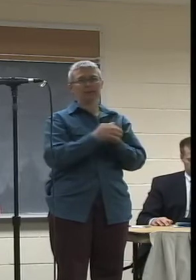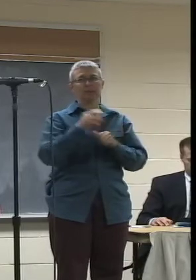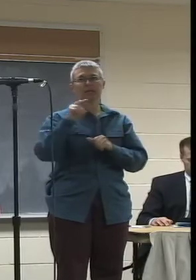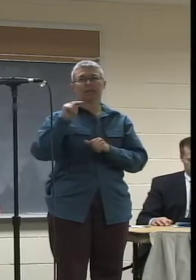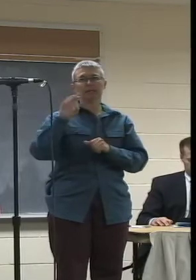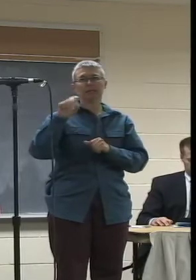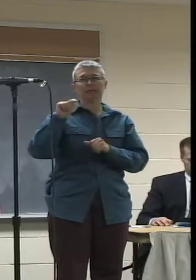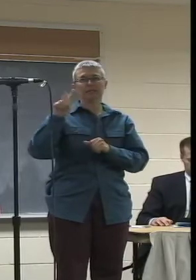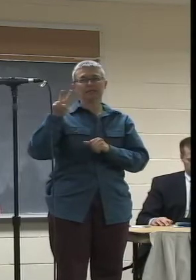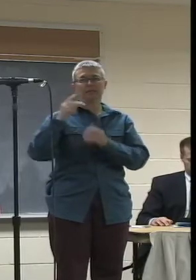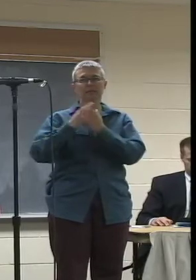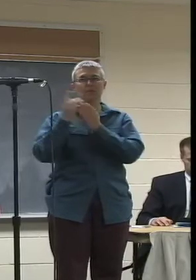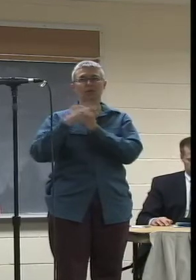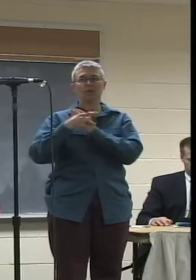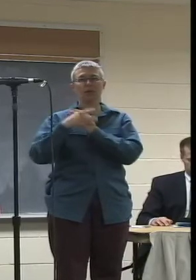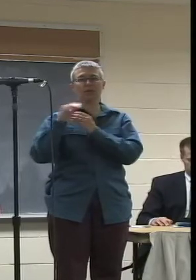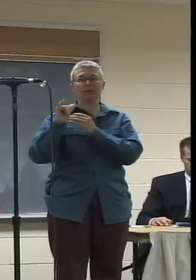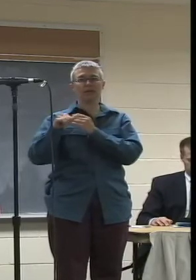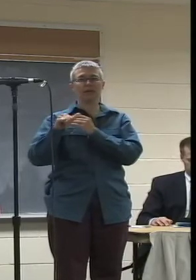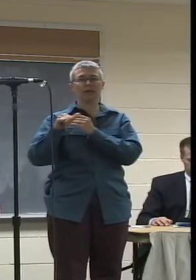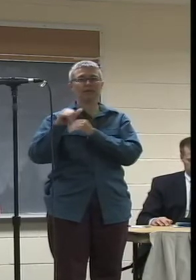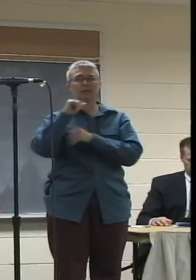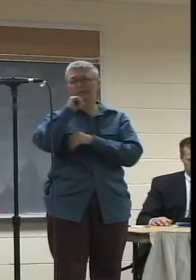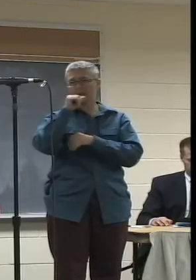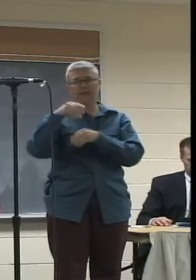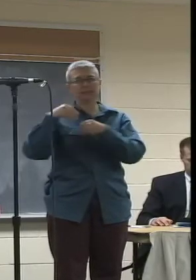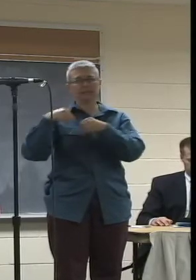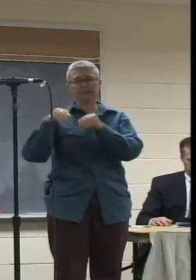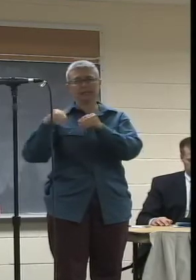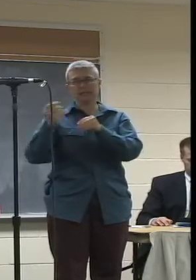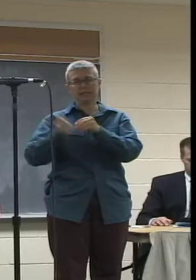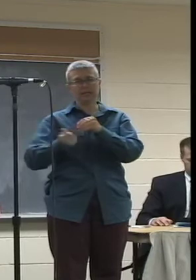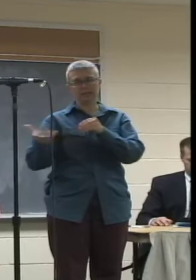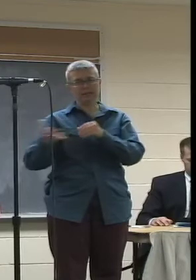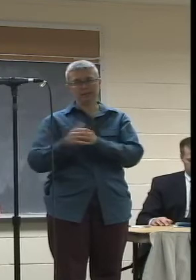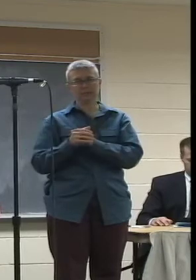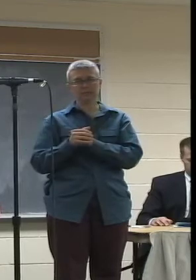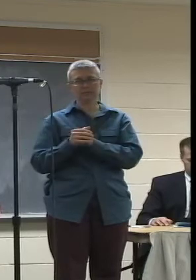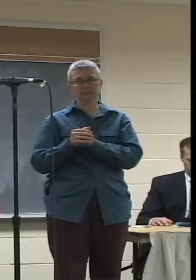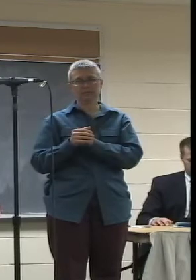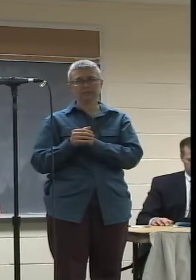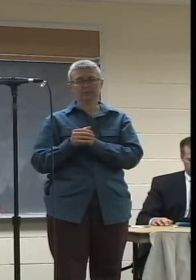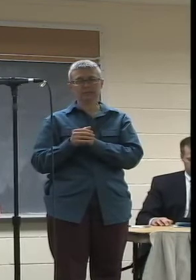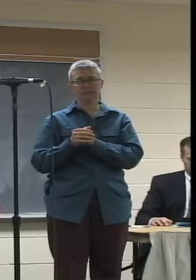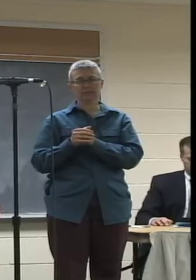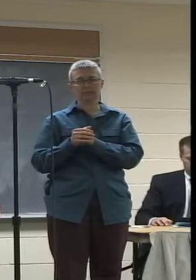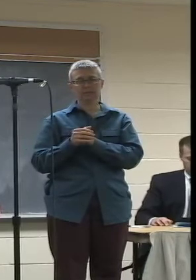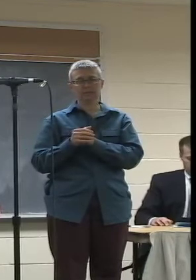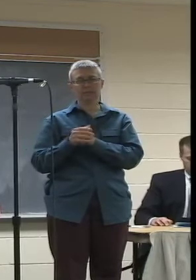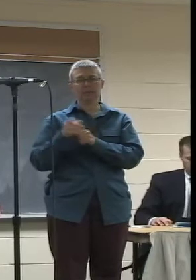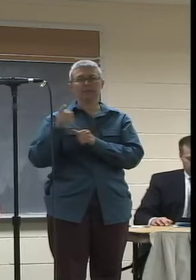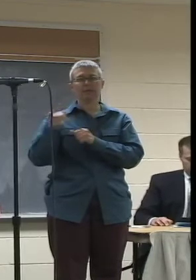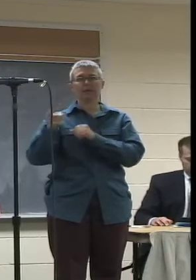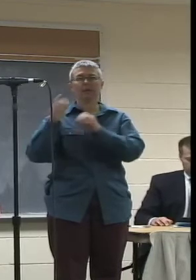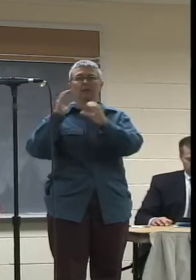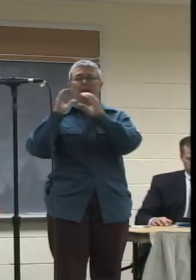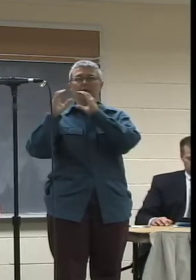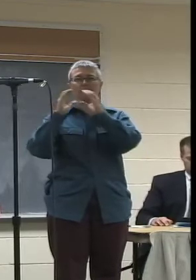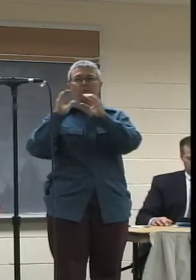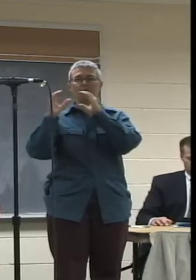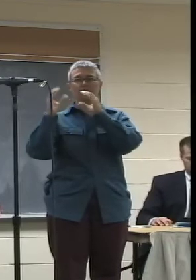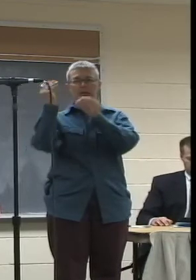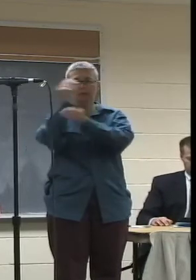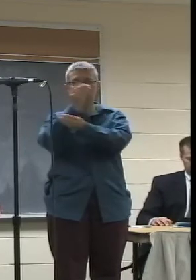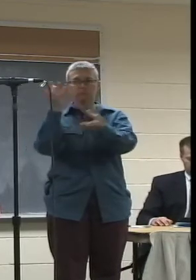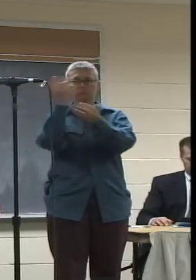programming is not in the business of selling anything, it's in the business of communicating from